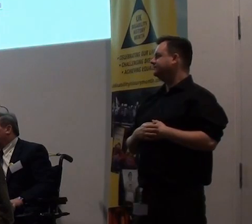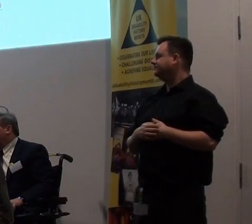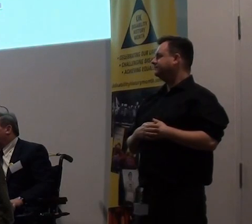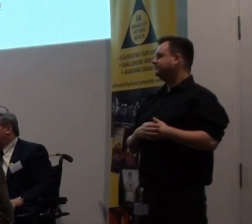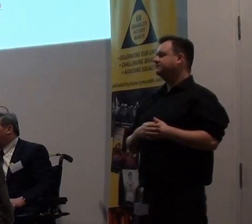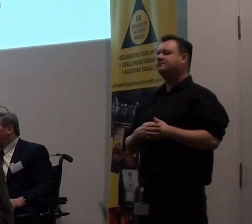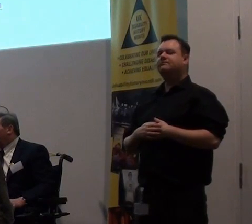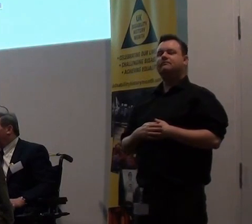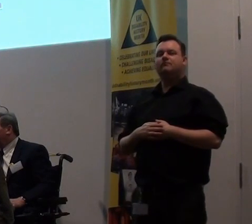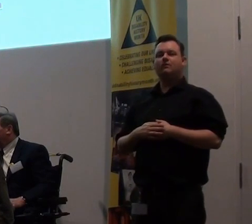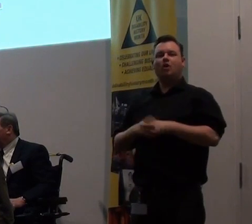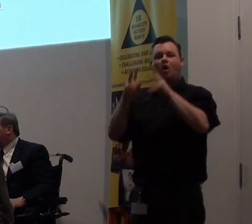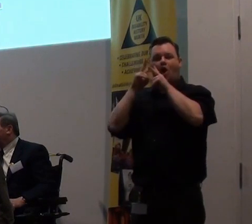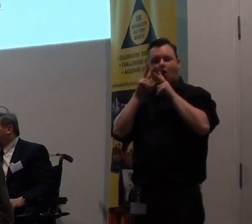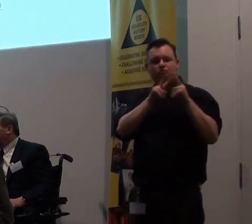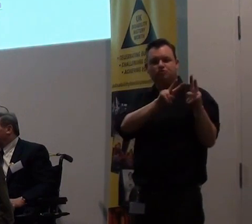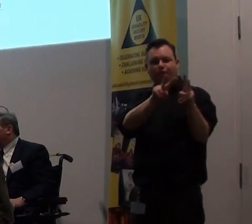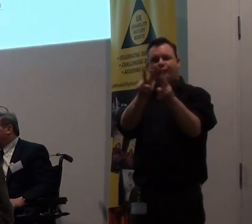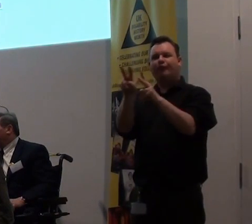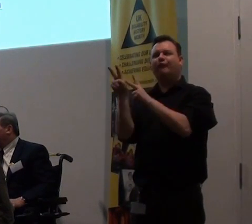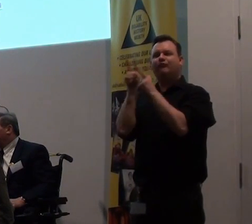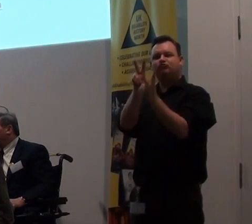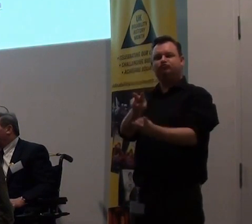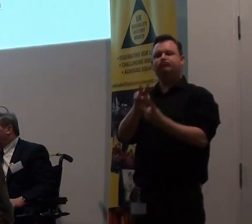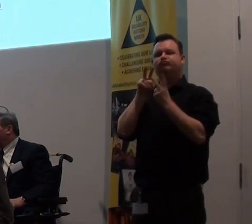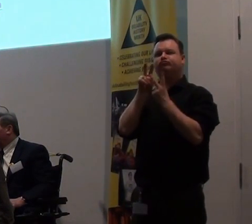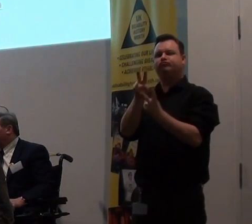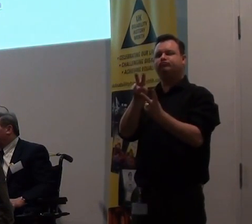I of the